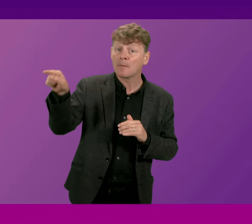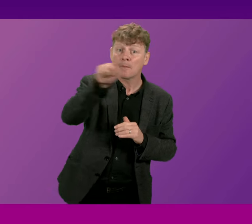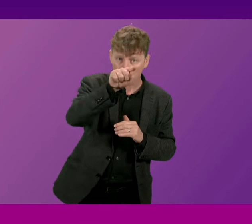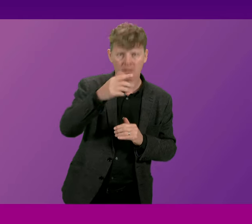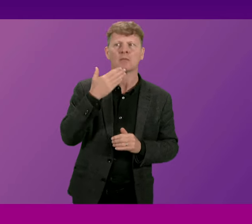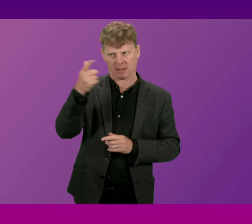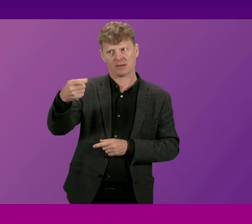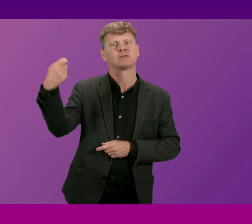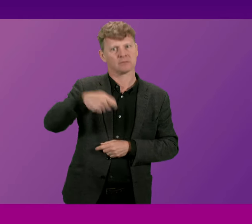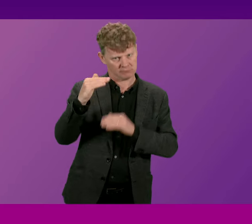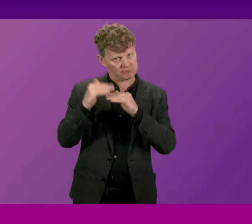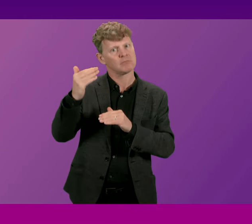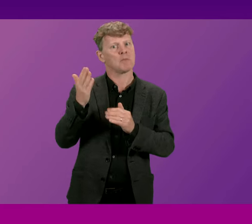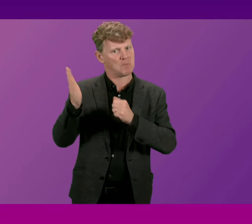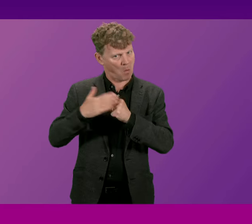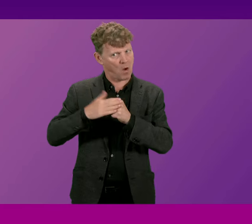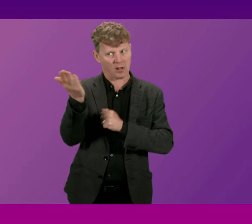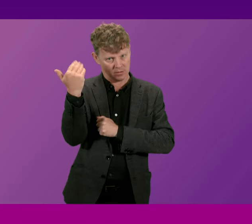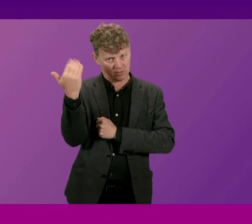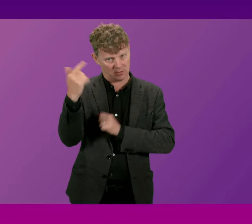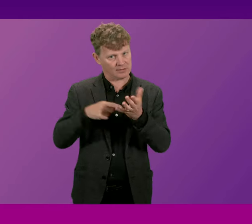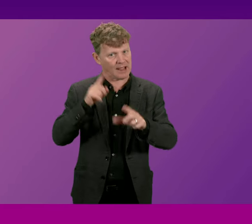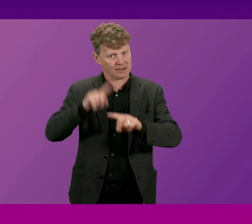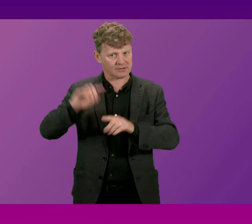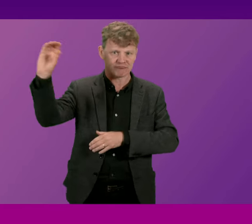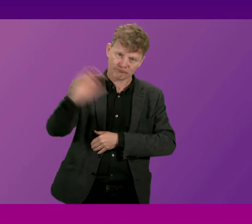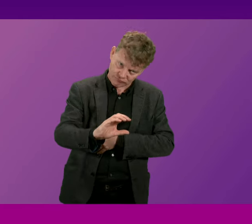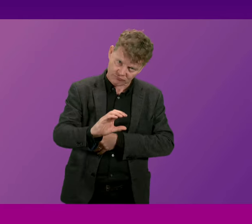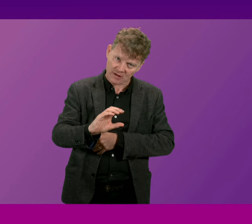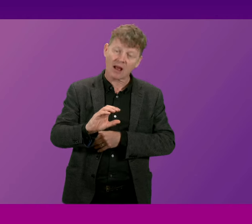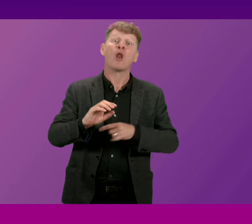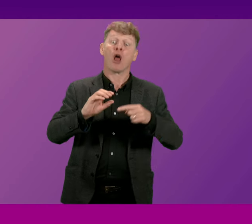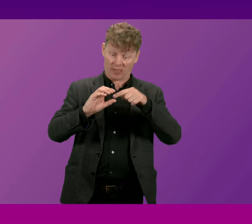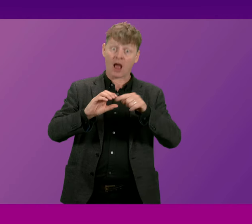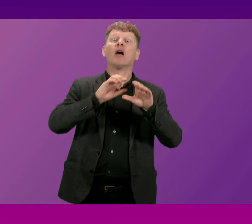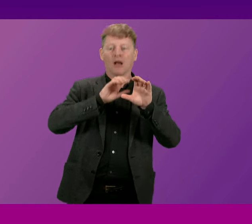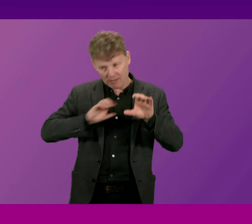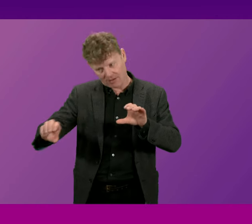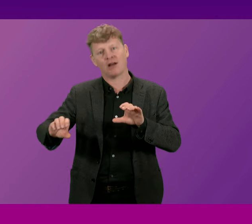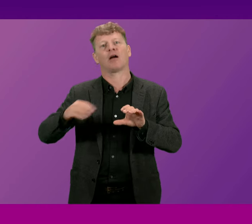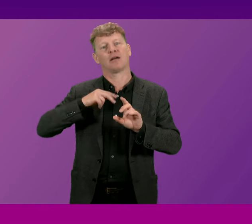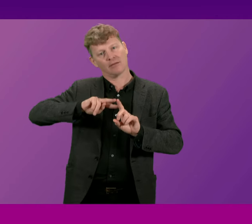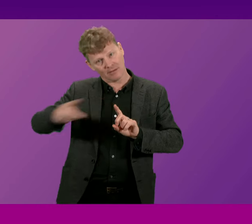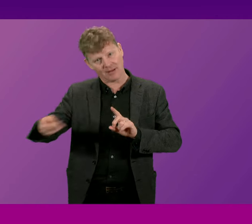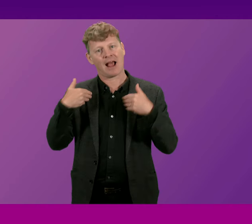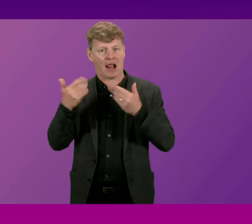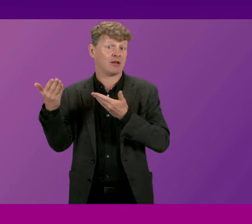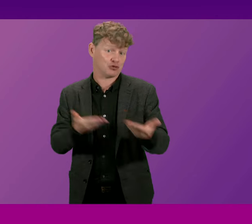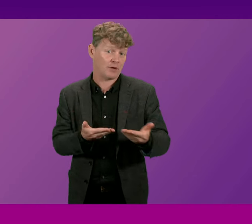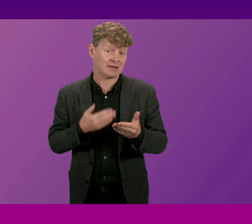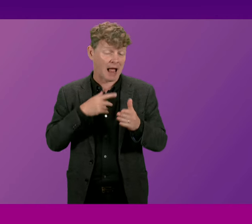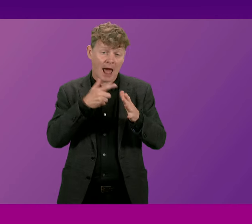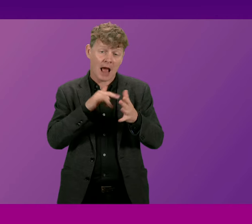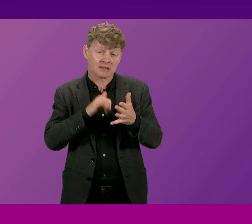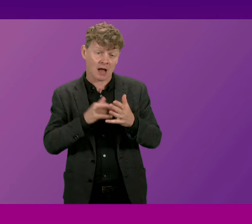to contribute slightly more in taxation and we have invested a large proportion of that in the National Health Service so I can give Mr Saur the